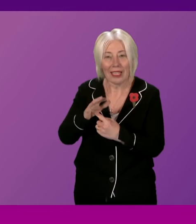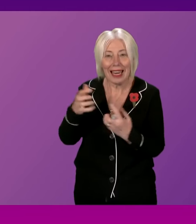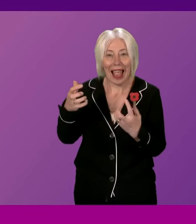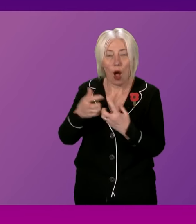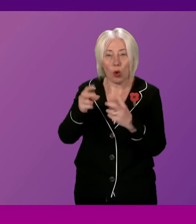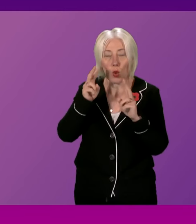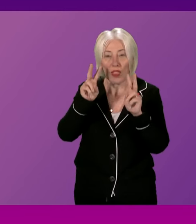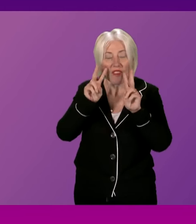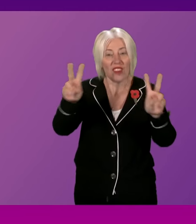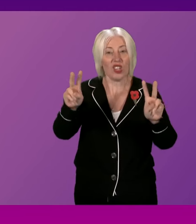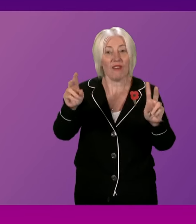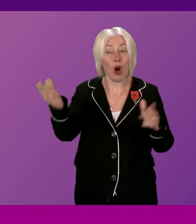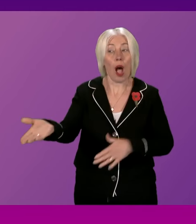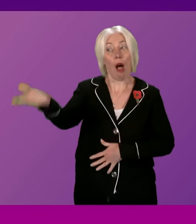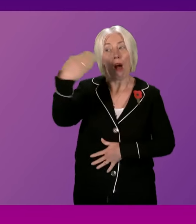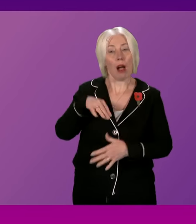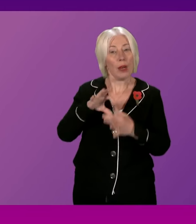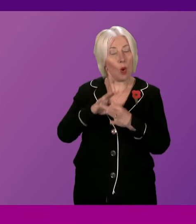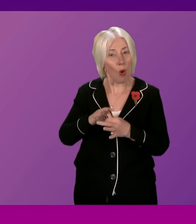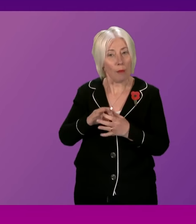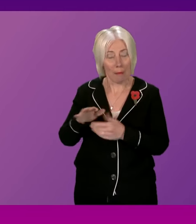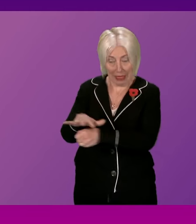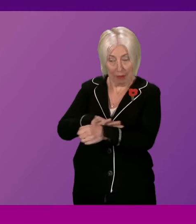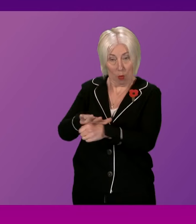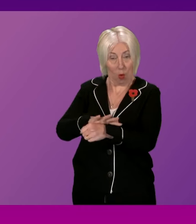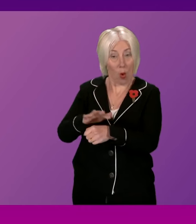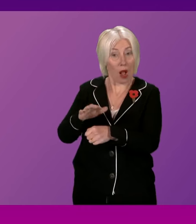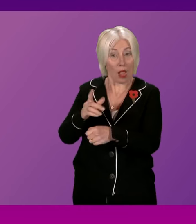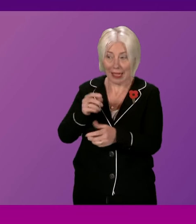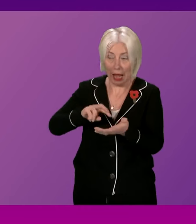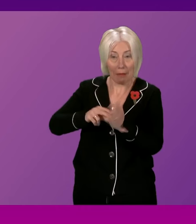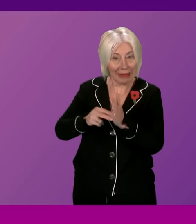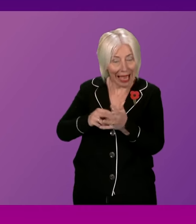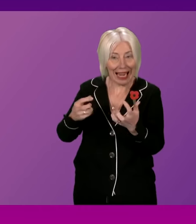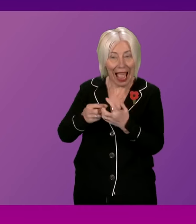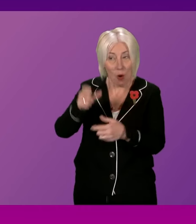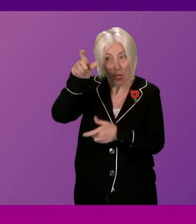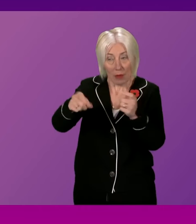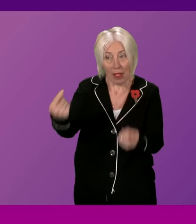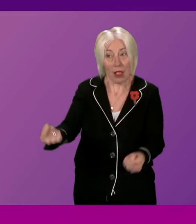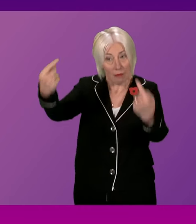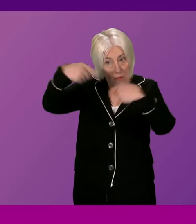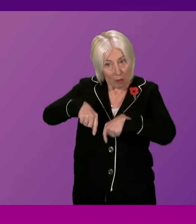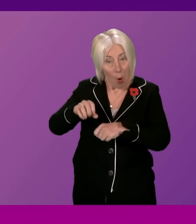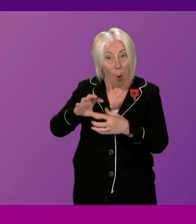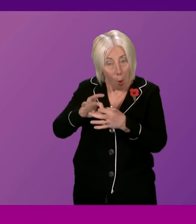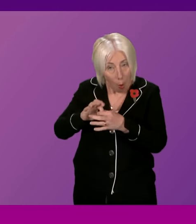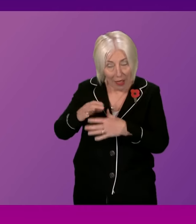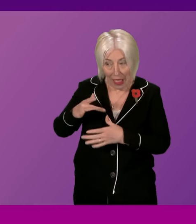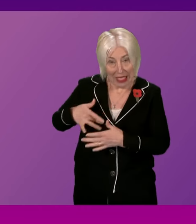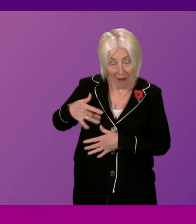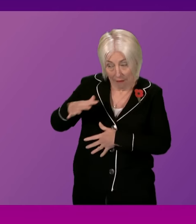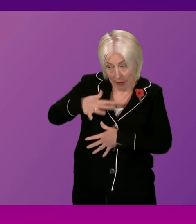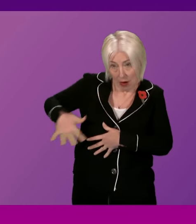coming-home vision, which will help local areas to plan for people with learning disabilities and complex care needs to live in their home